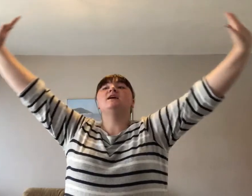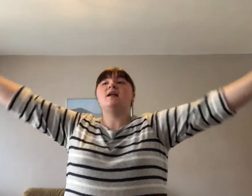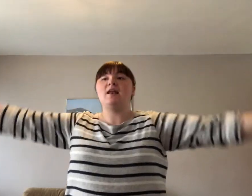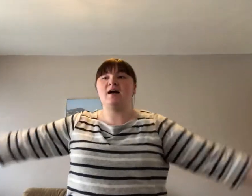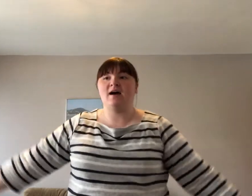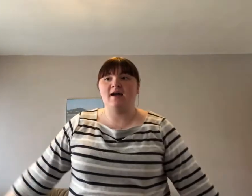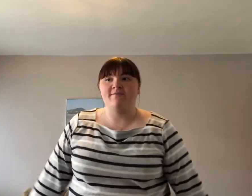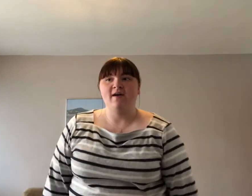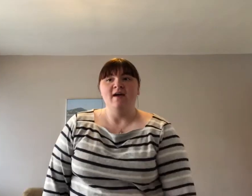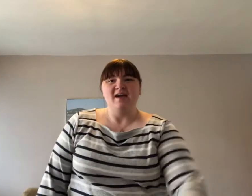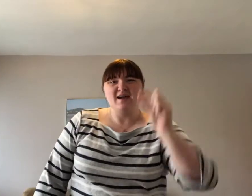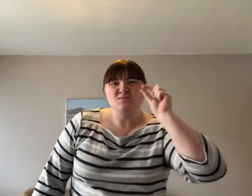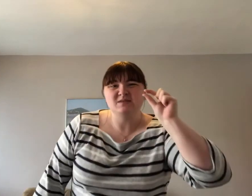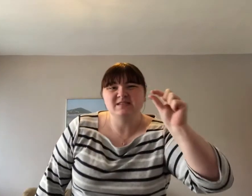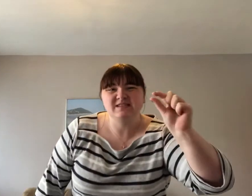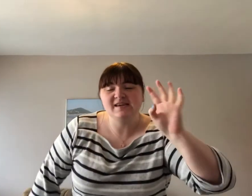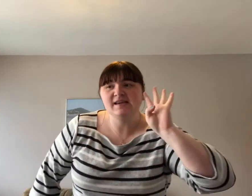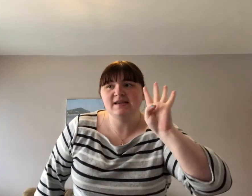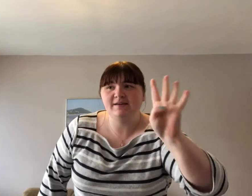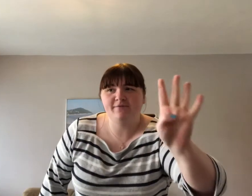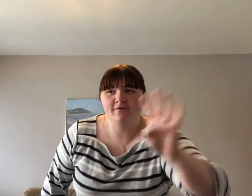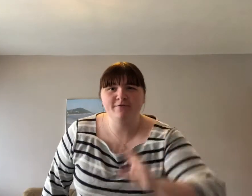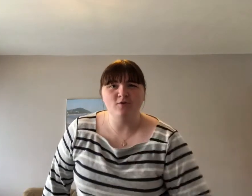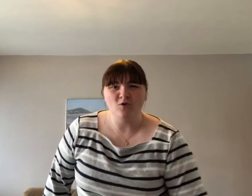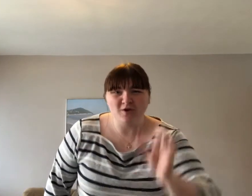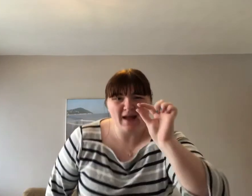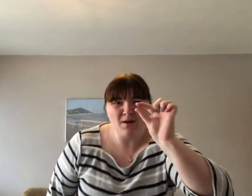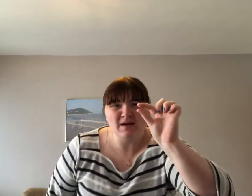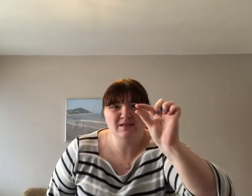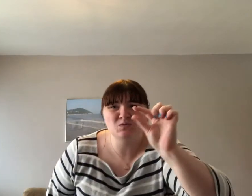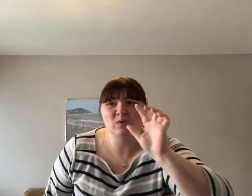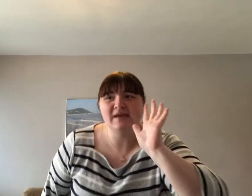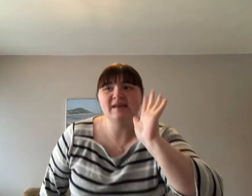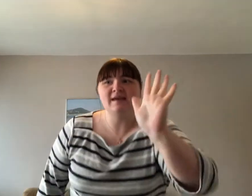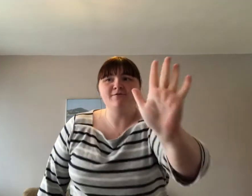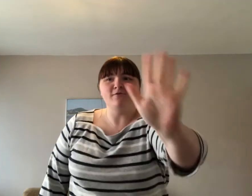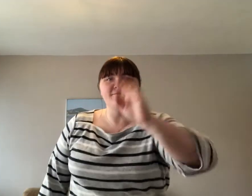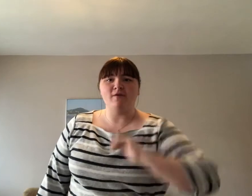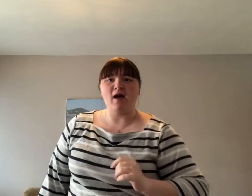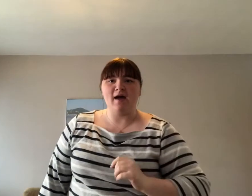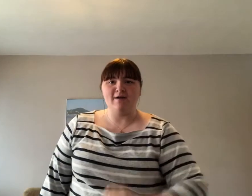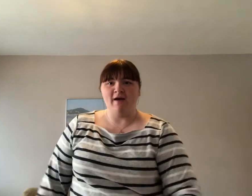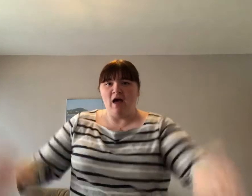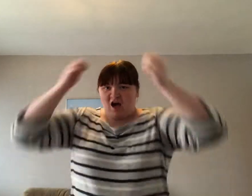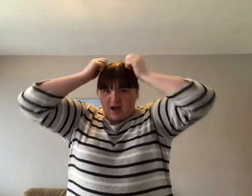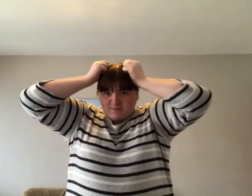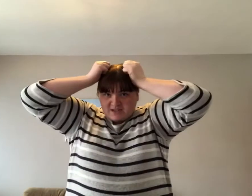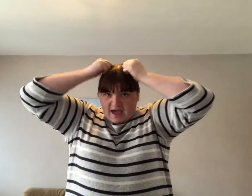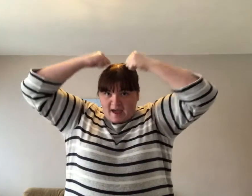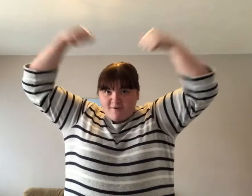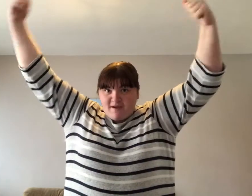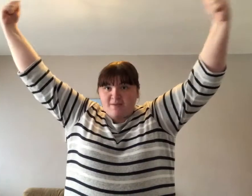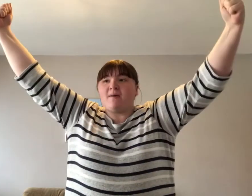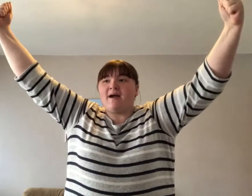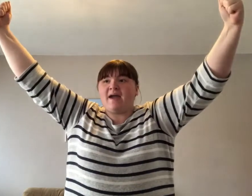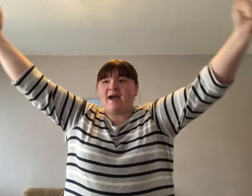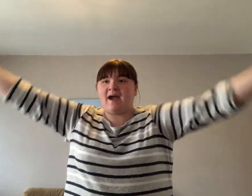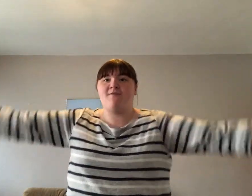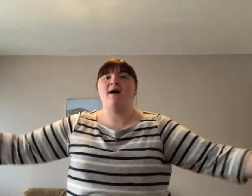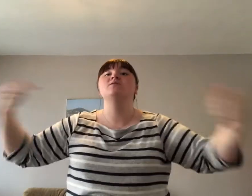alive. It was teeny for four, now it's weeny for five. I'm tearing my hair out,